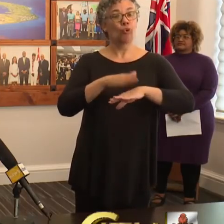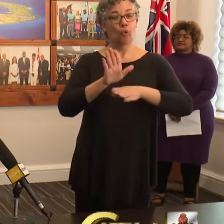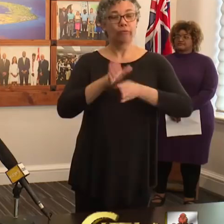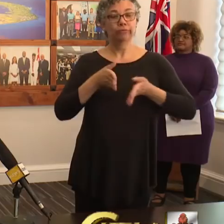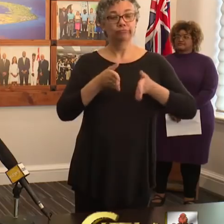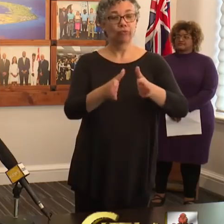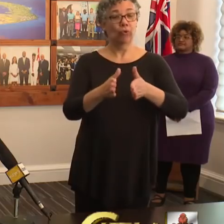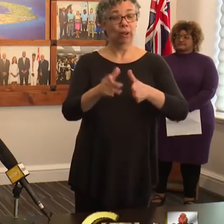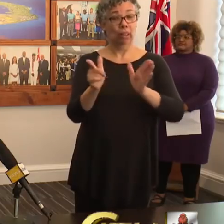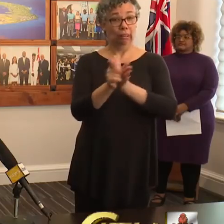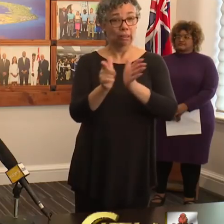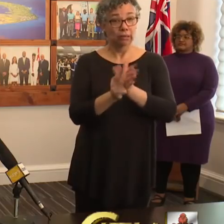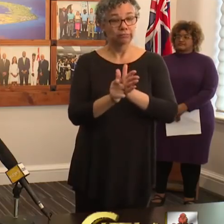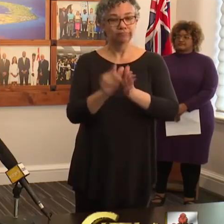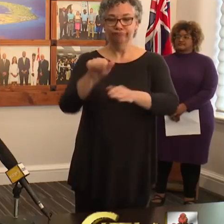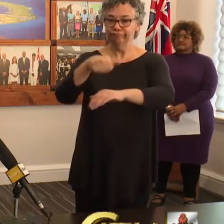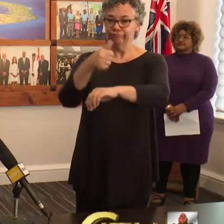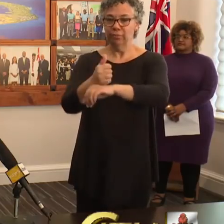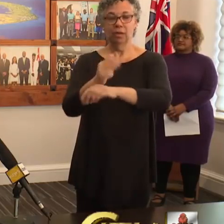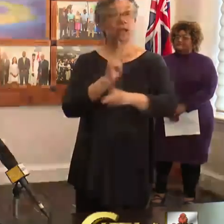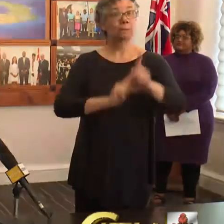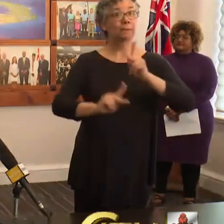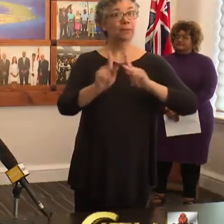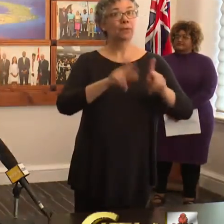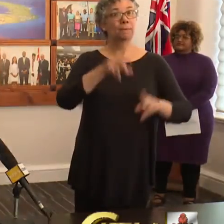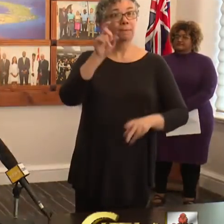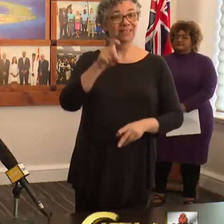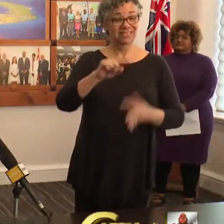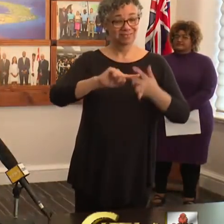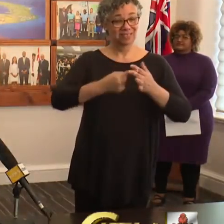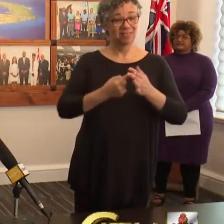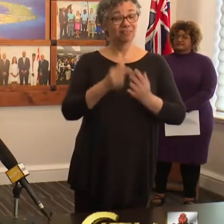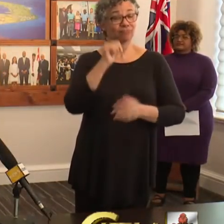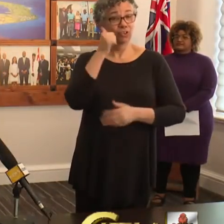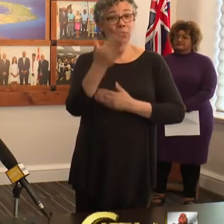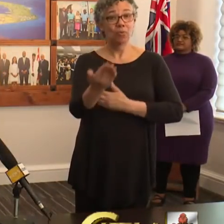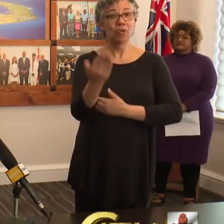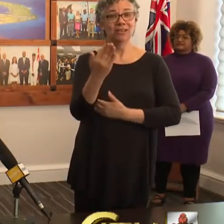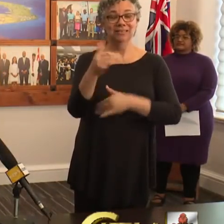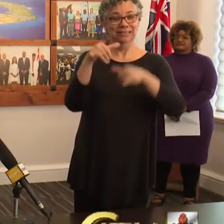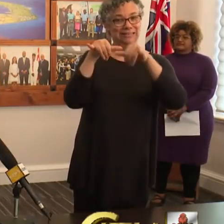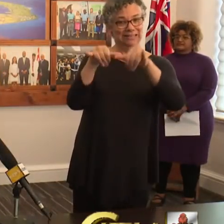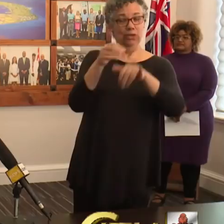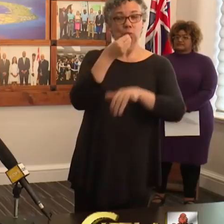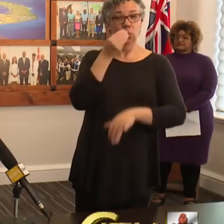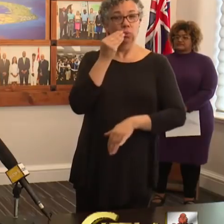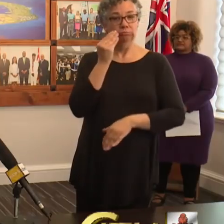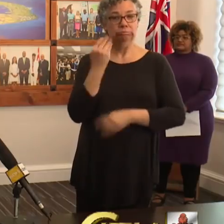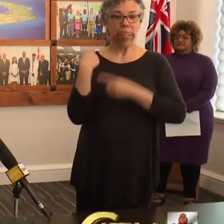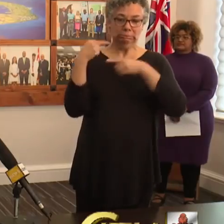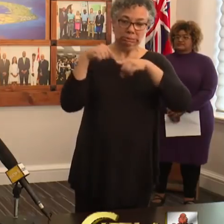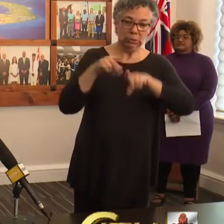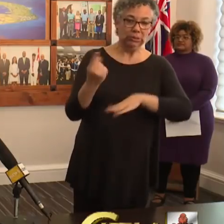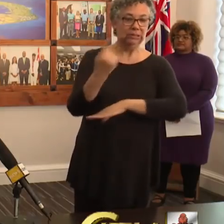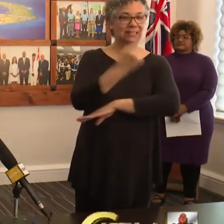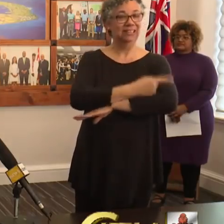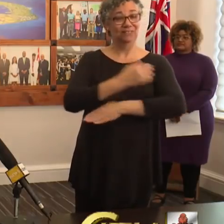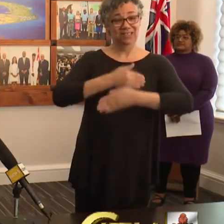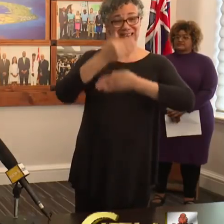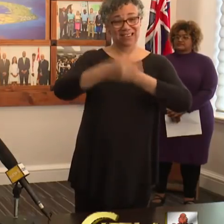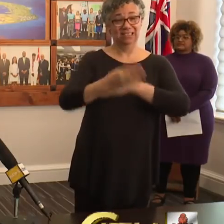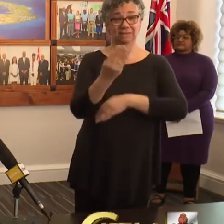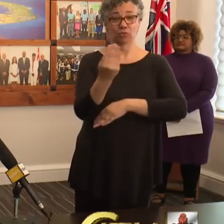put in place, people are required from tomorrow morning to stay at home during the day for the next 14